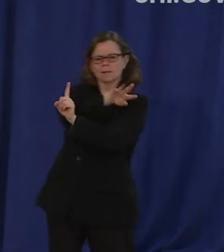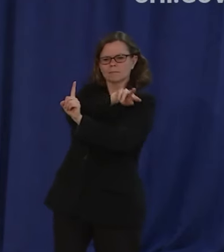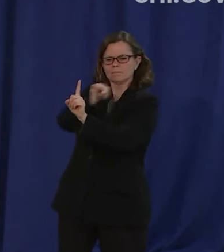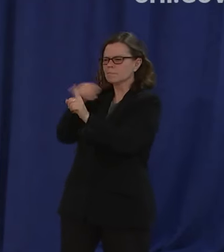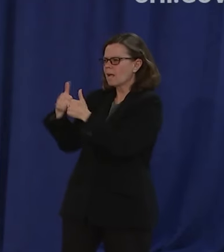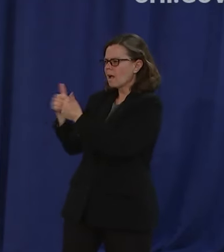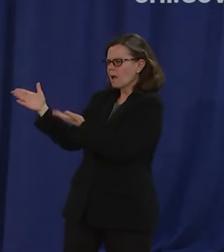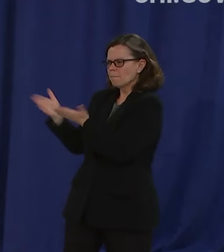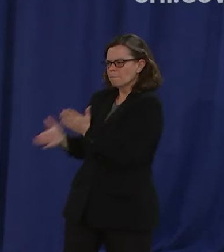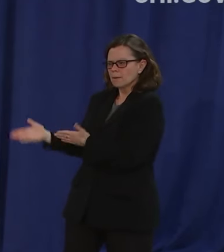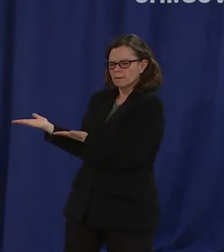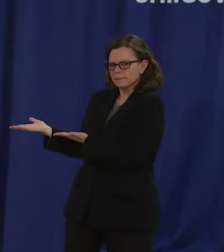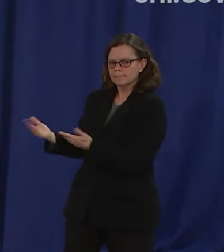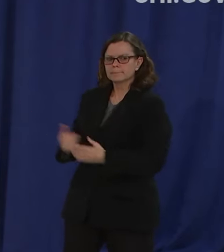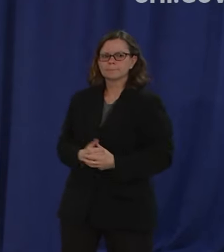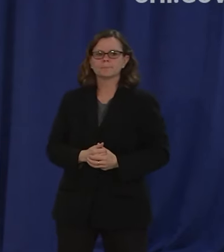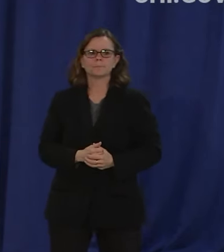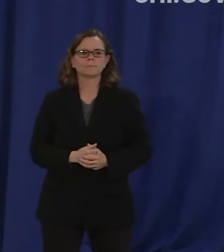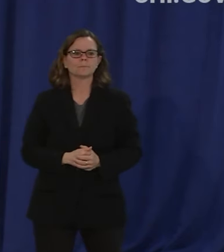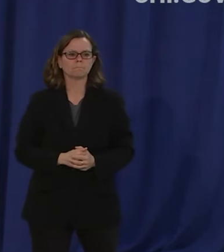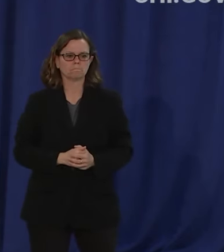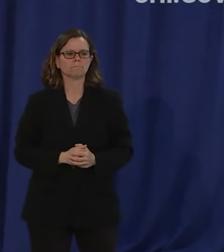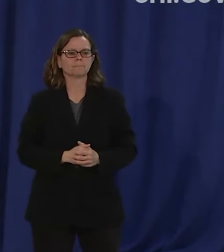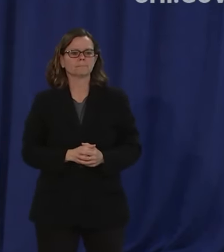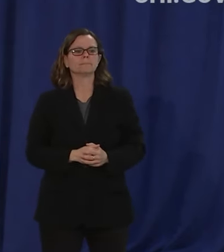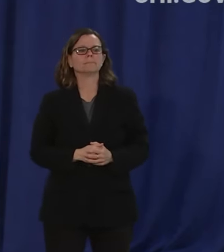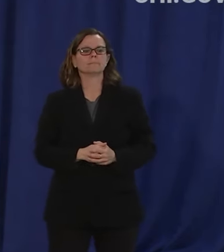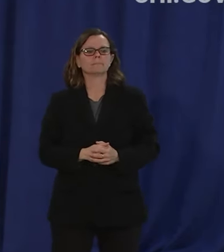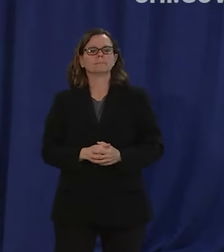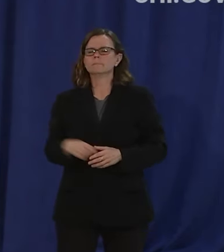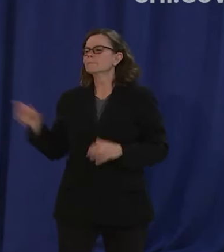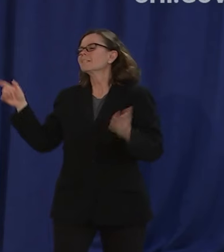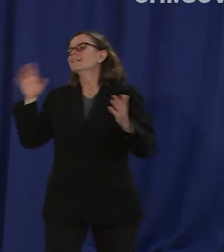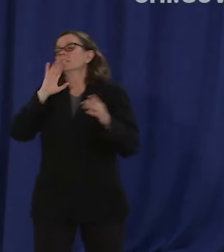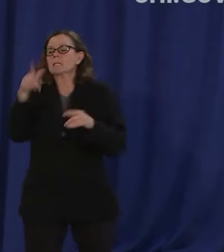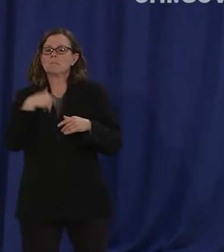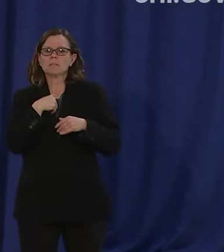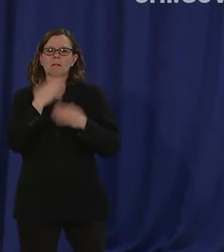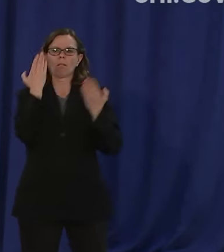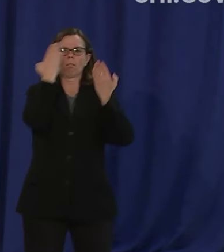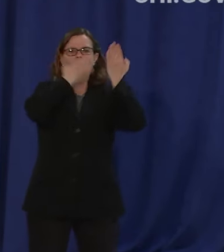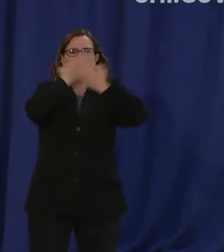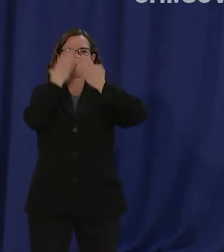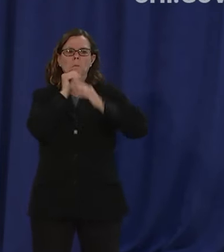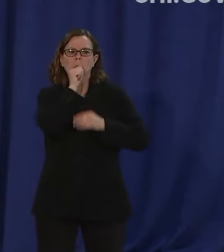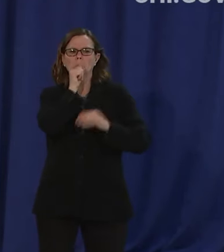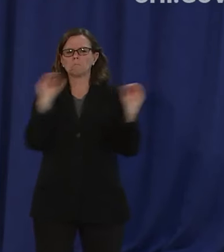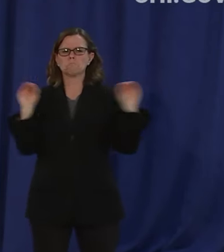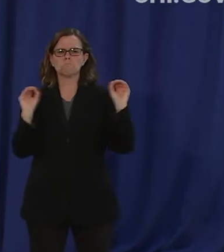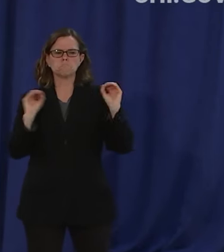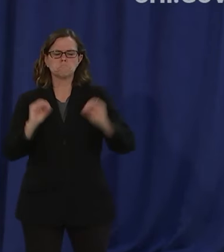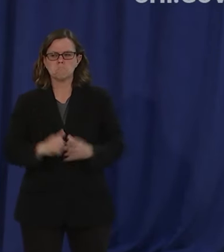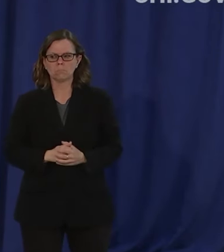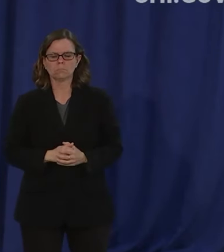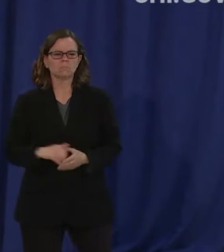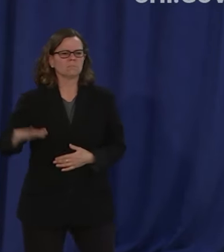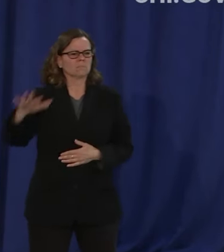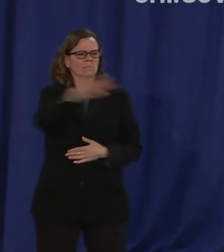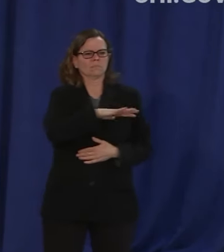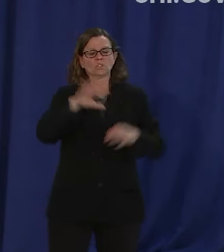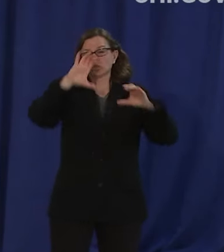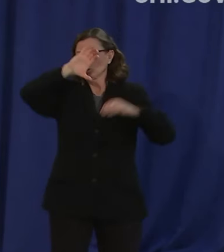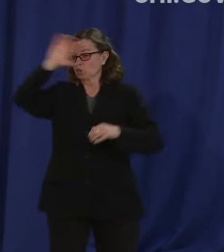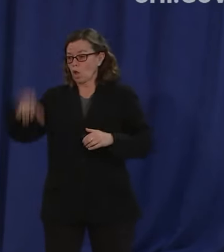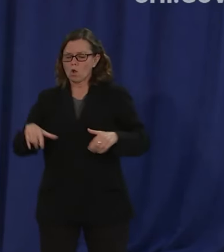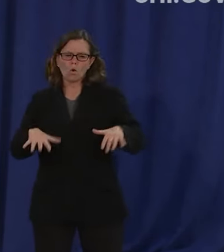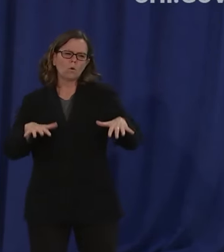times myself that people all over the city are really facing significant challenges and if you listen to some of the commentary during the